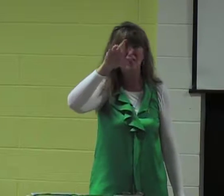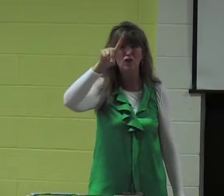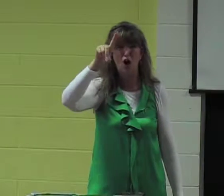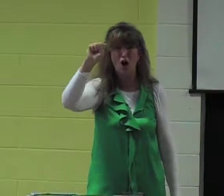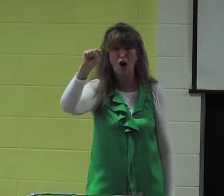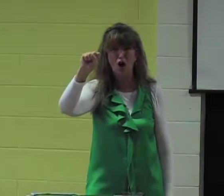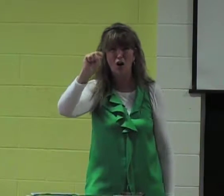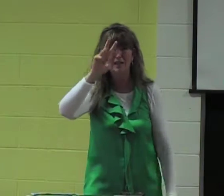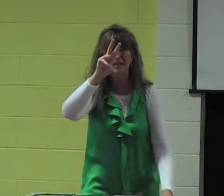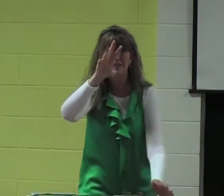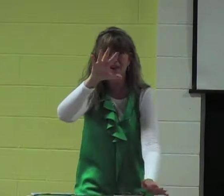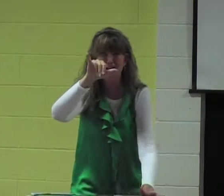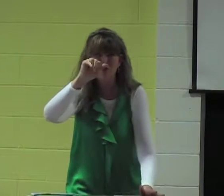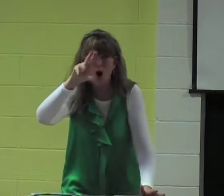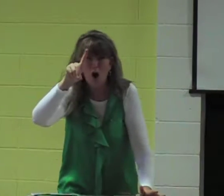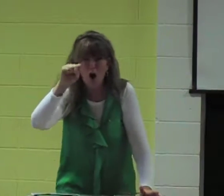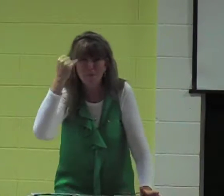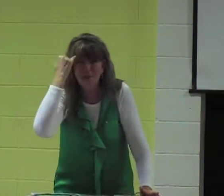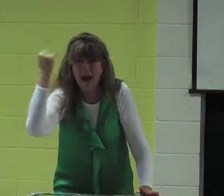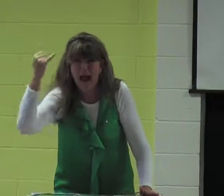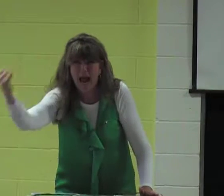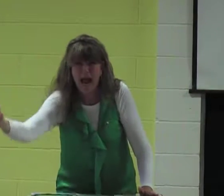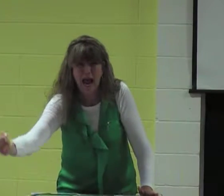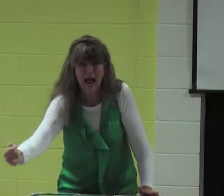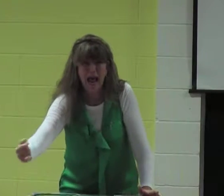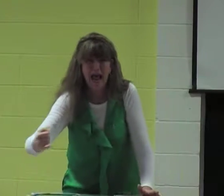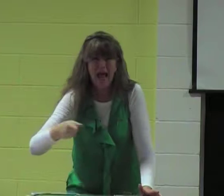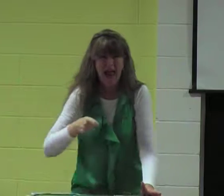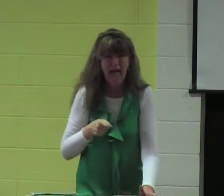65 yards. 65 yards, can you imagine?